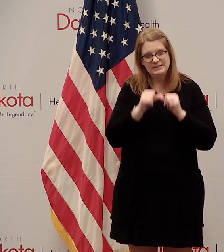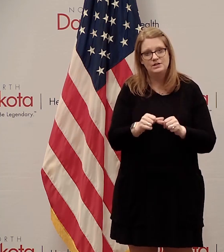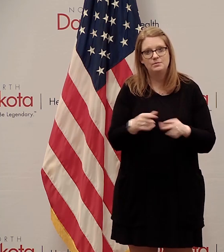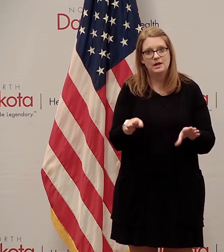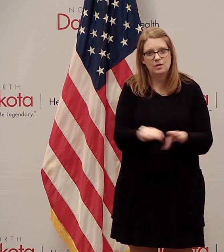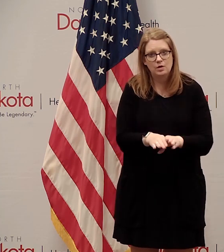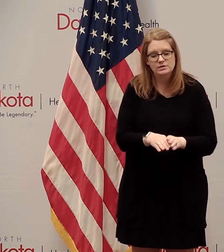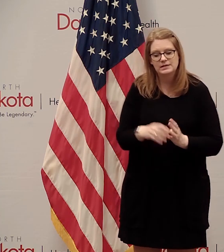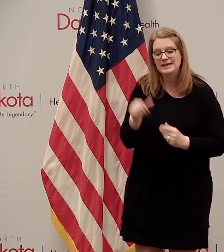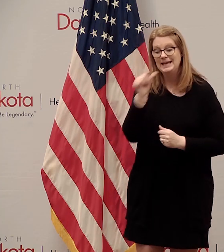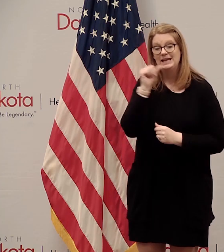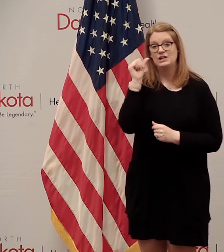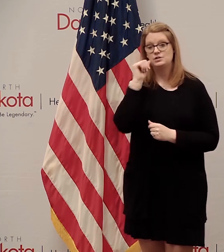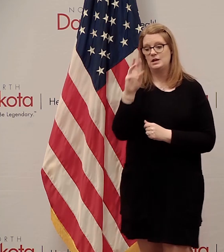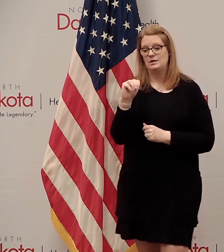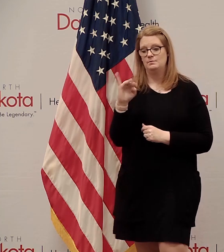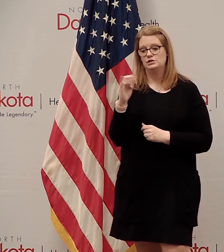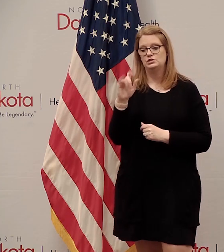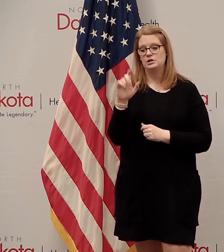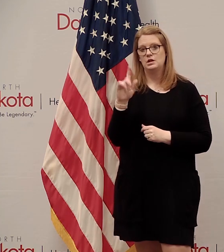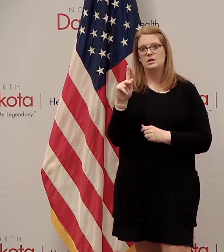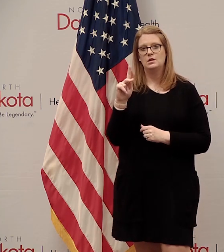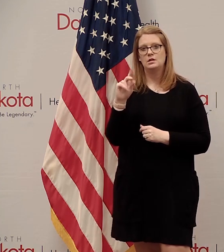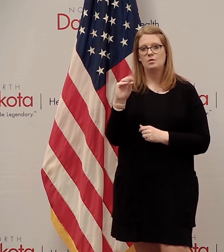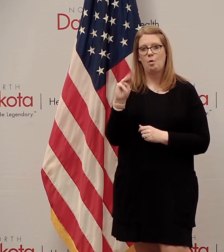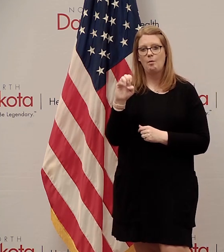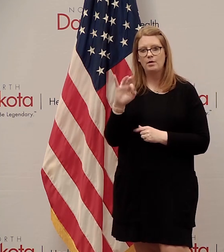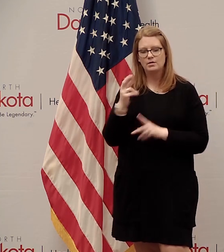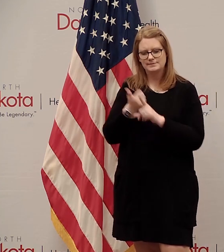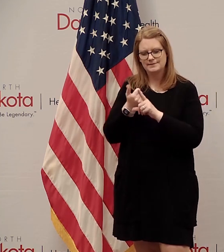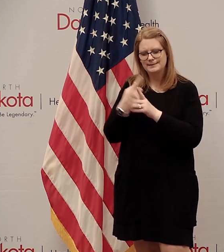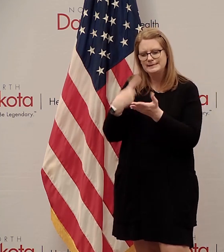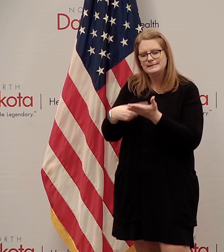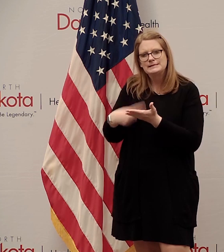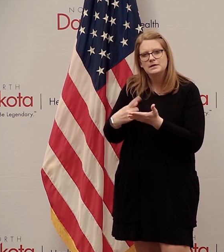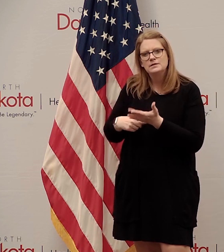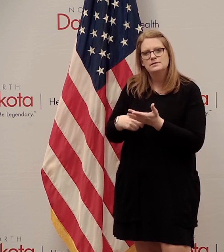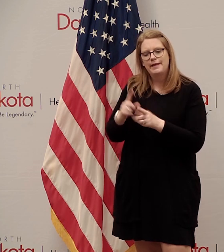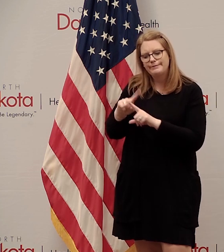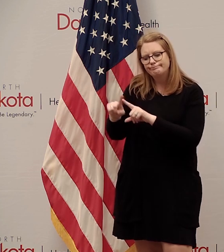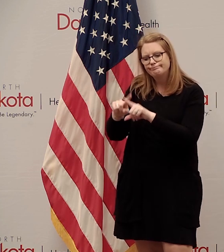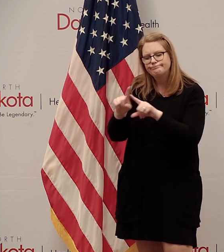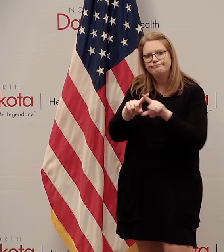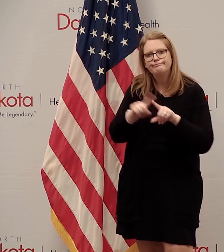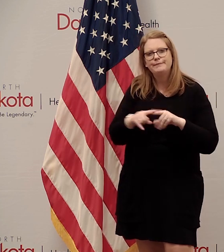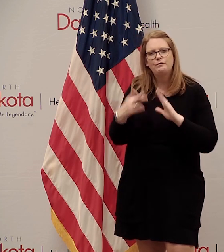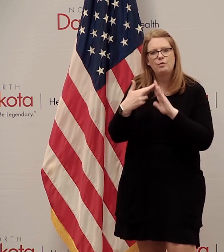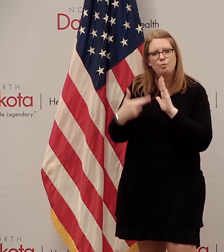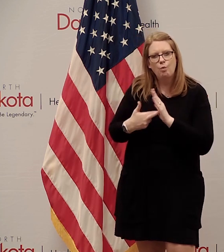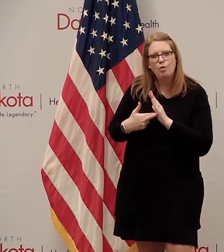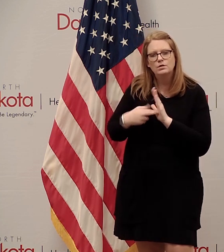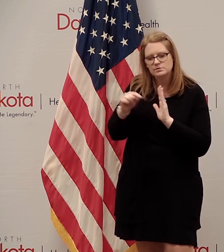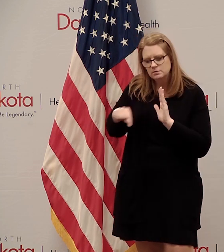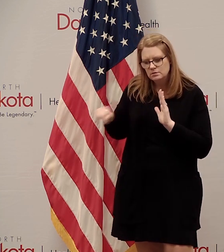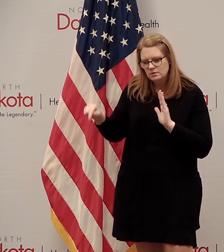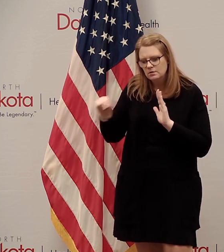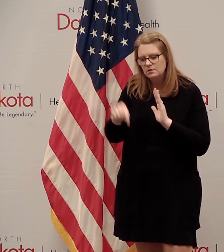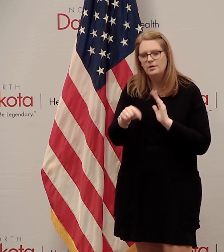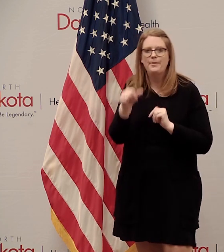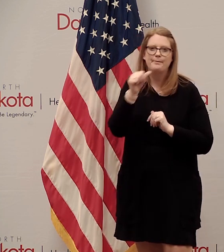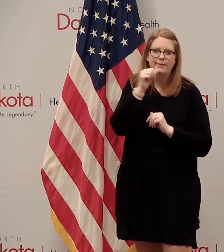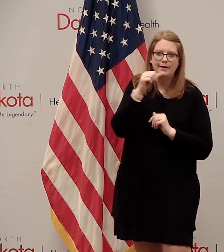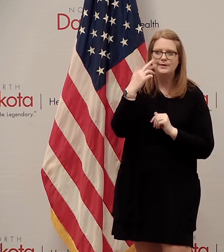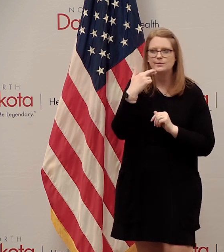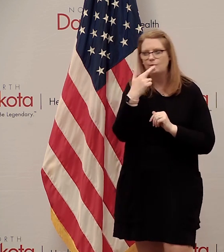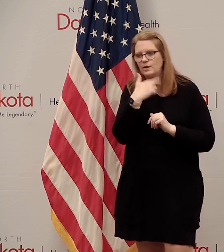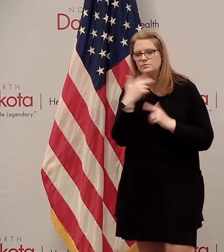guidelines that were separate for massage therapists versus other personal care businesses versus bars versus restaurants